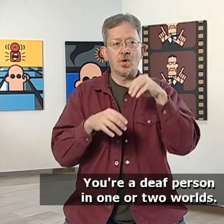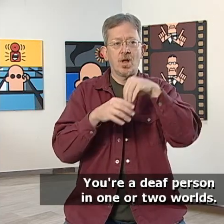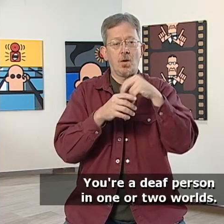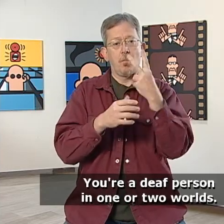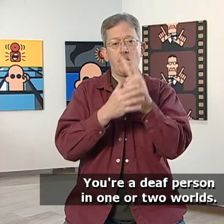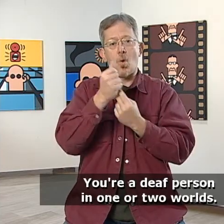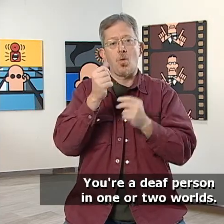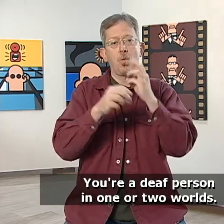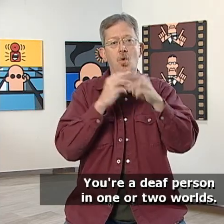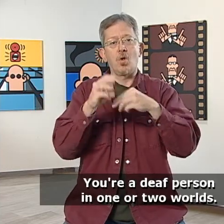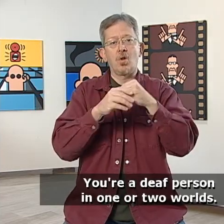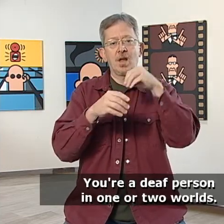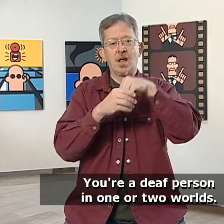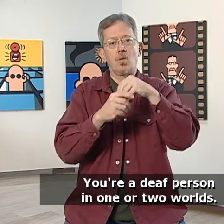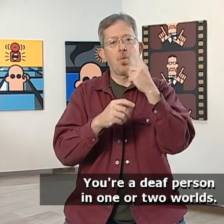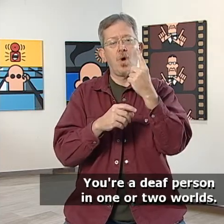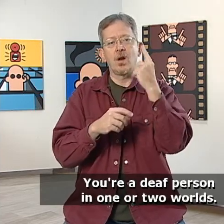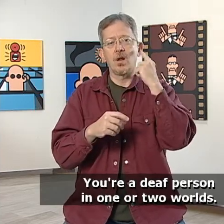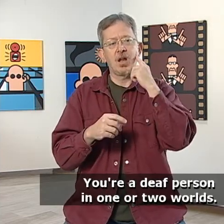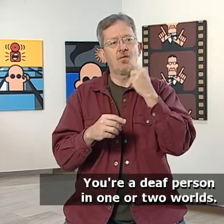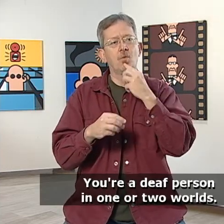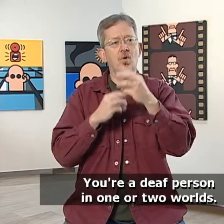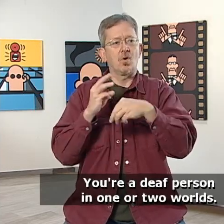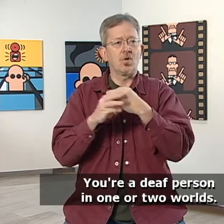You're a deaf person in one or two worlds.